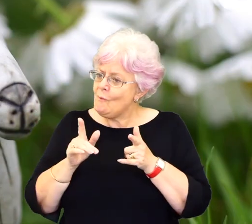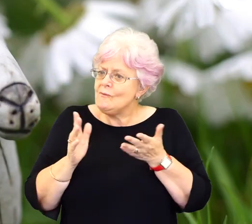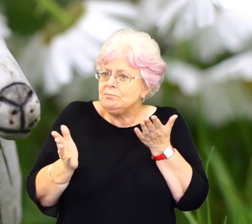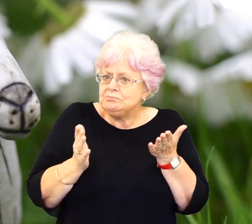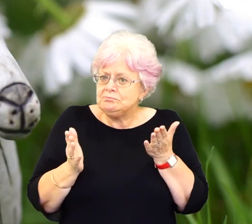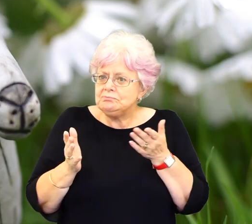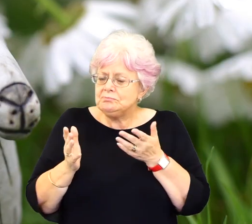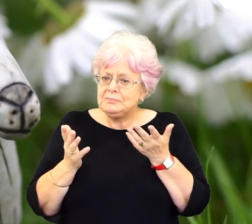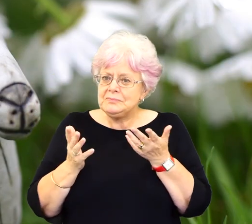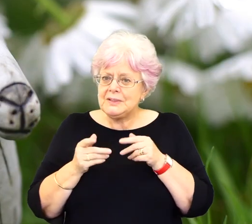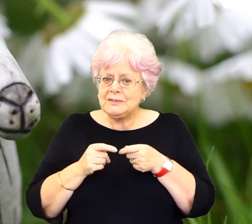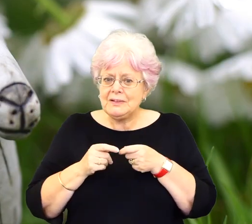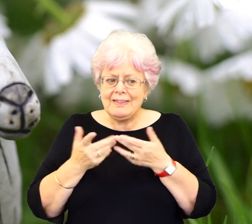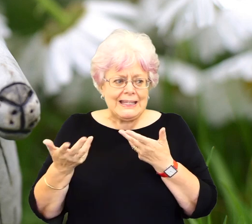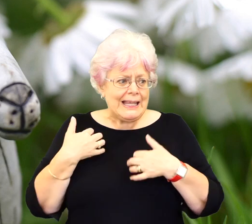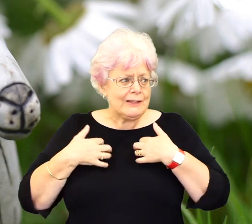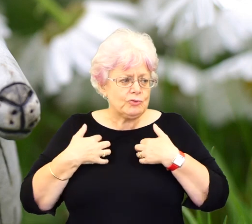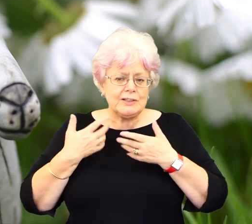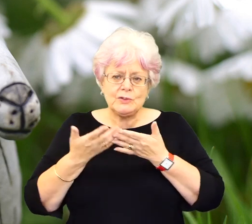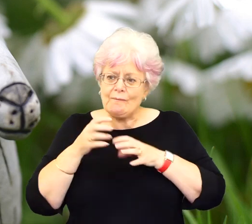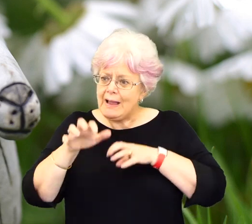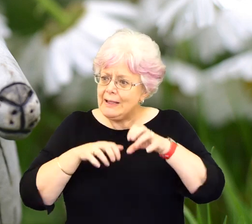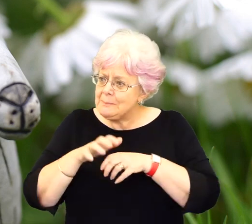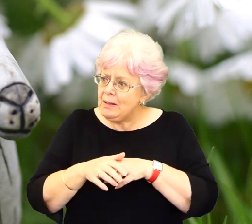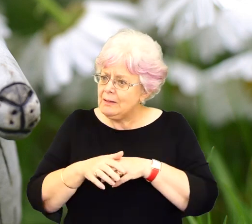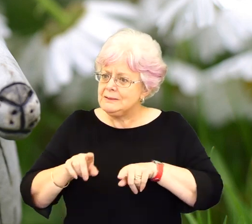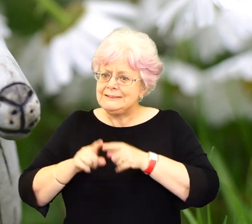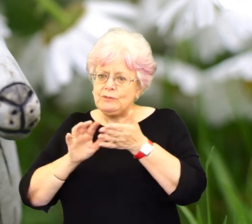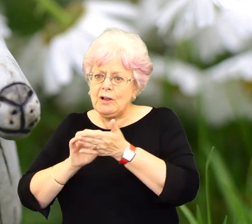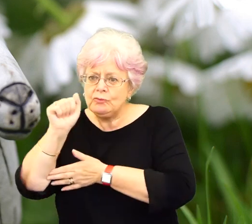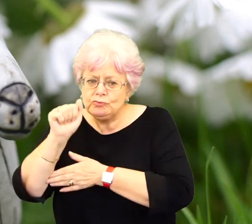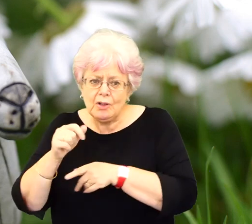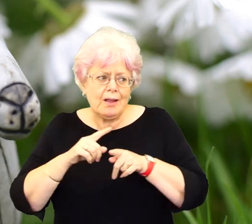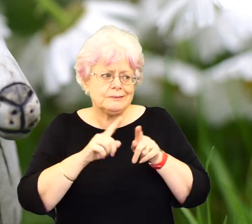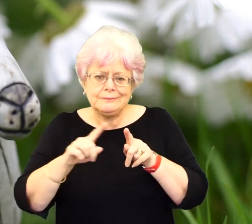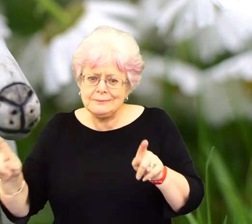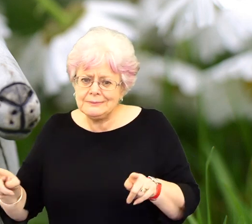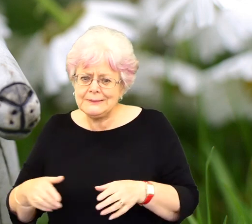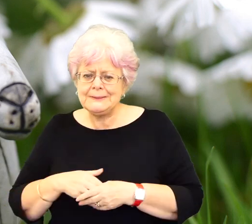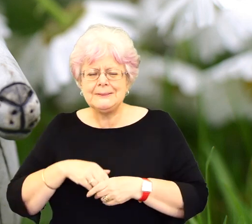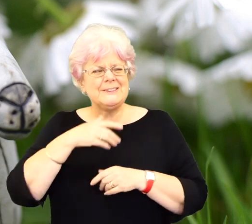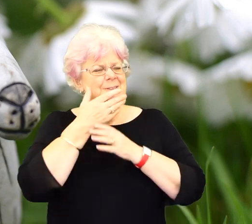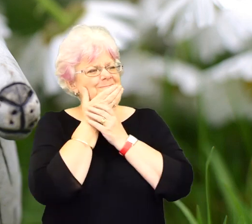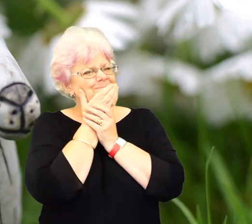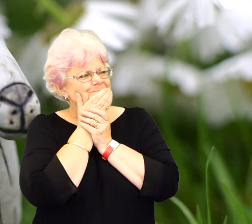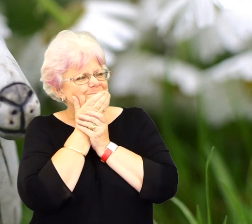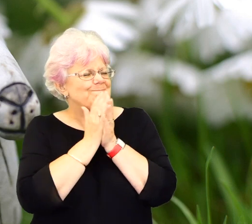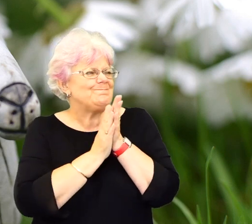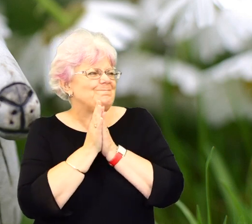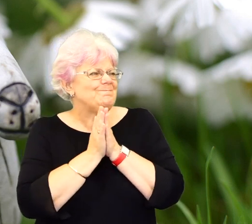of that breadth, if you like, of sort of interest in animals and different cultures or influences or?